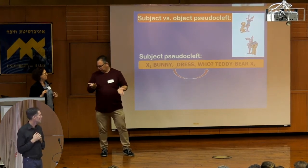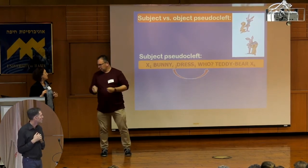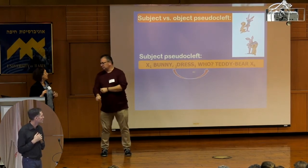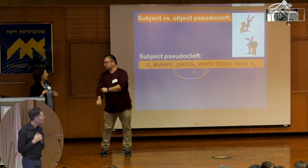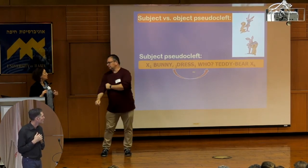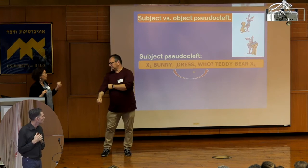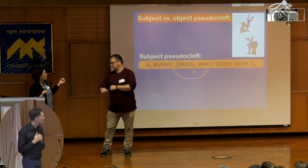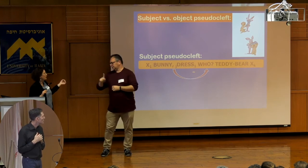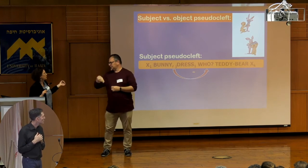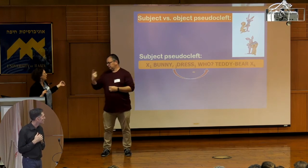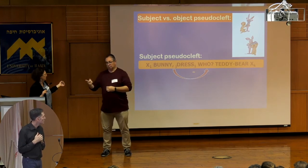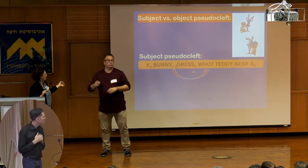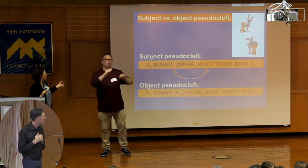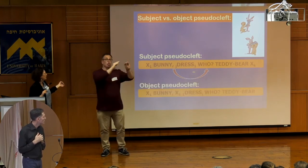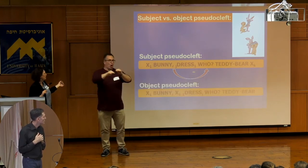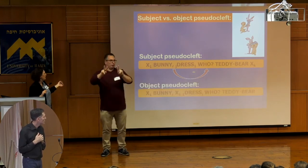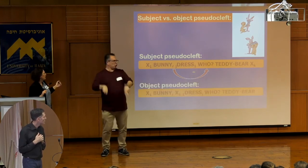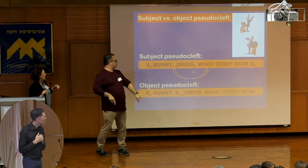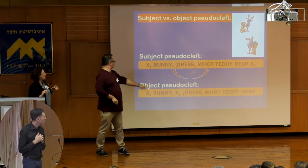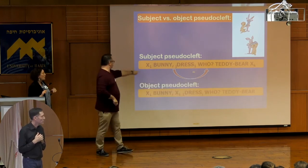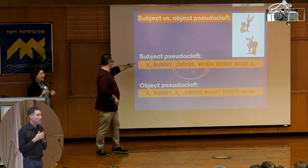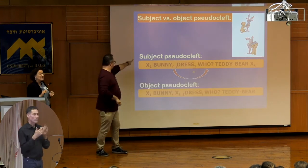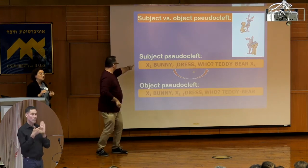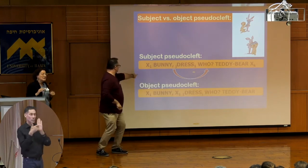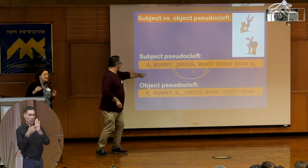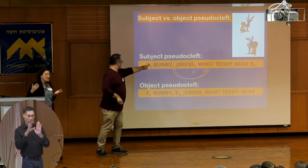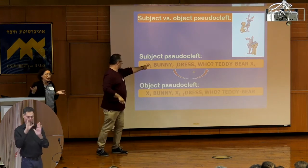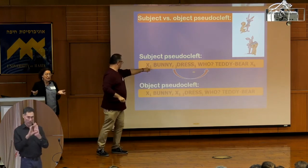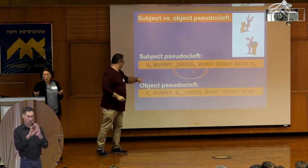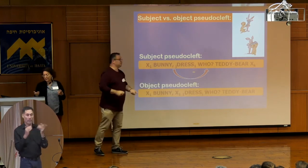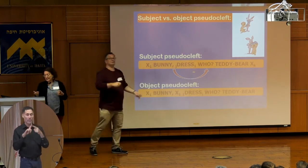And we show the picture and we compare it to sentences without movement.